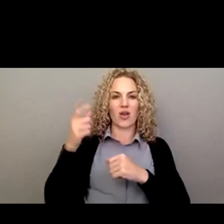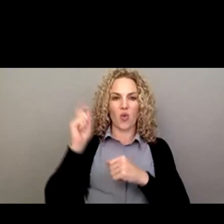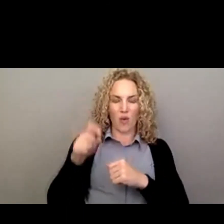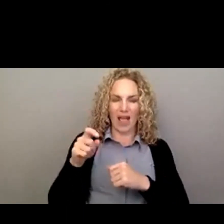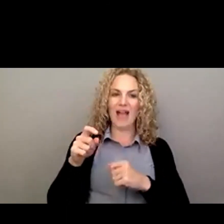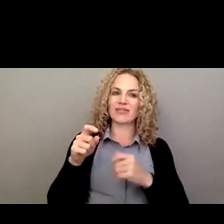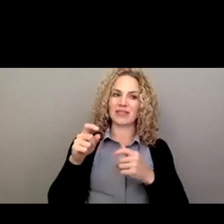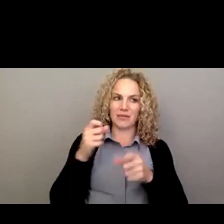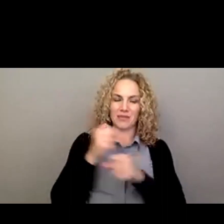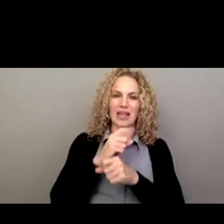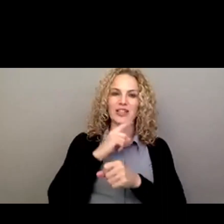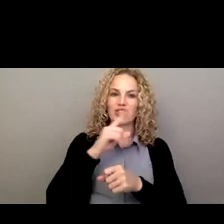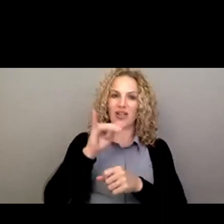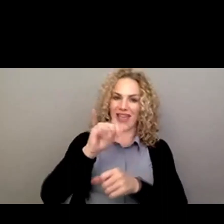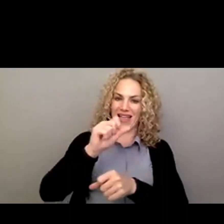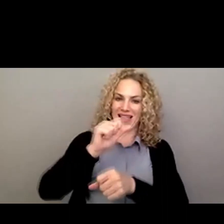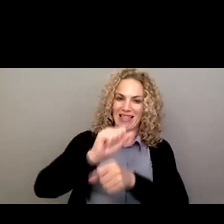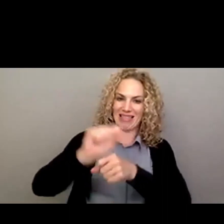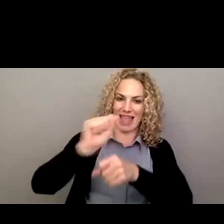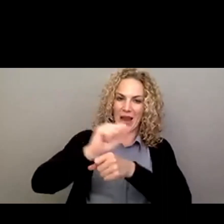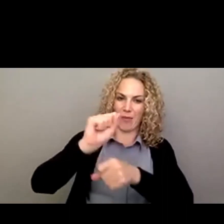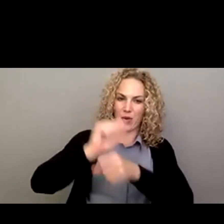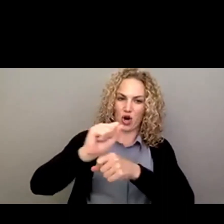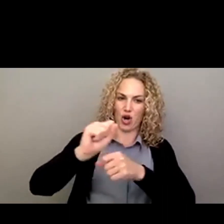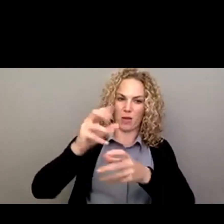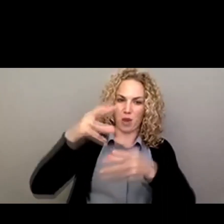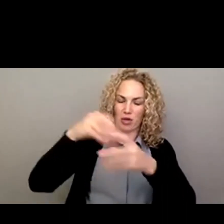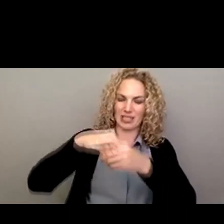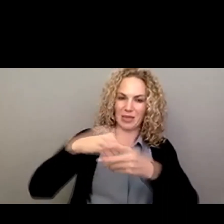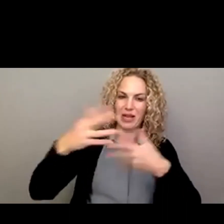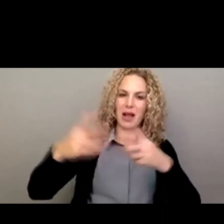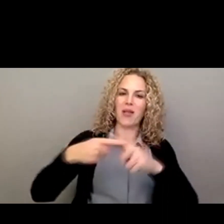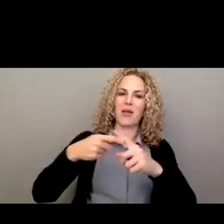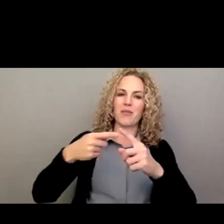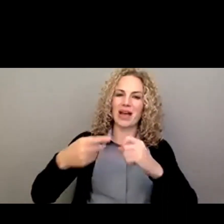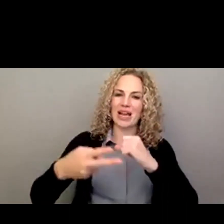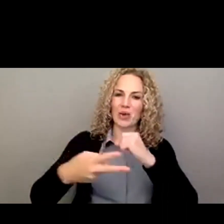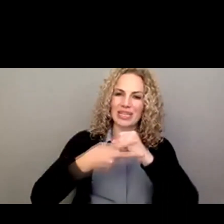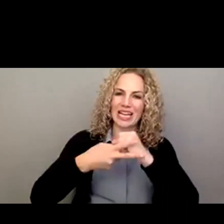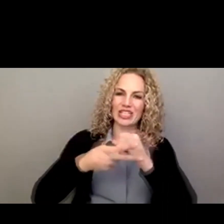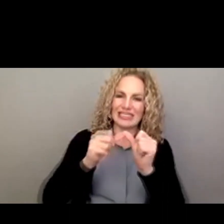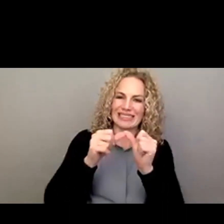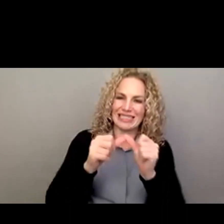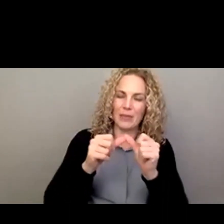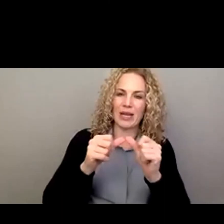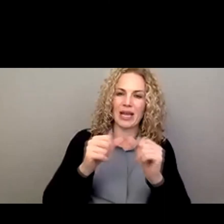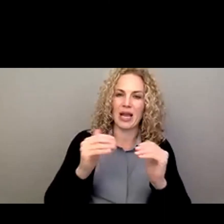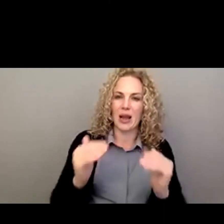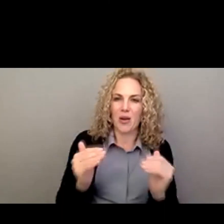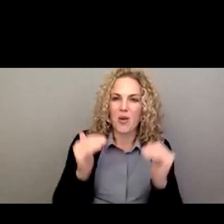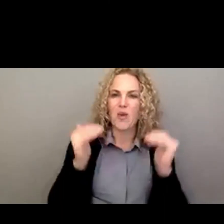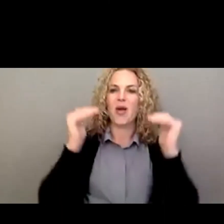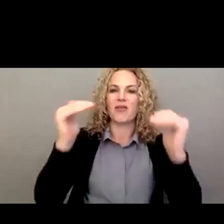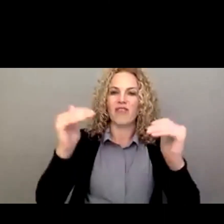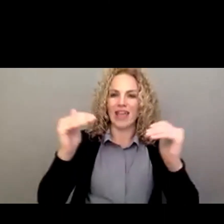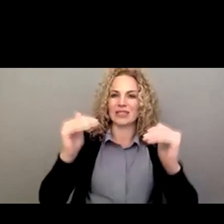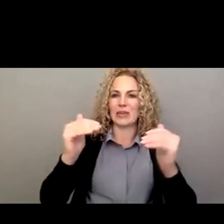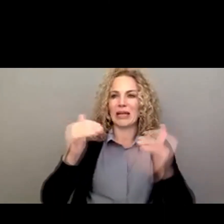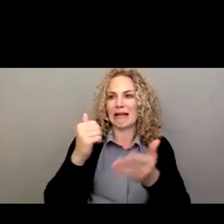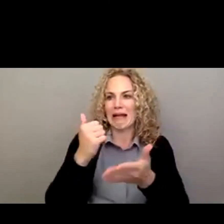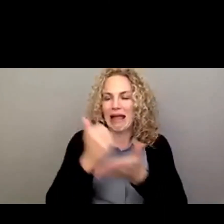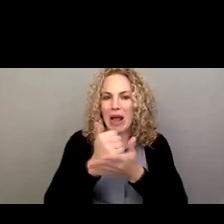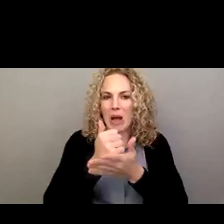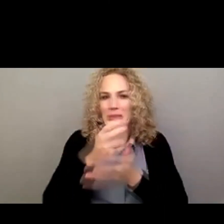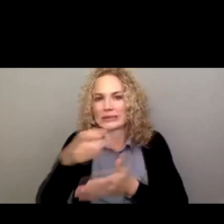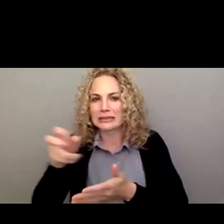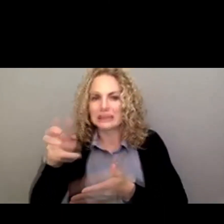participation rates, but at retention, promotion, advancement. And if we're not looking at that, we're